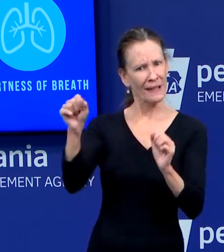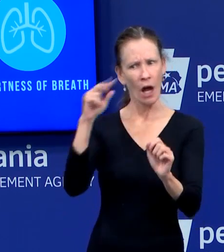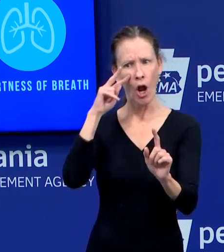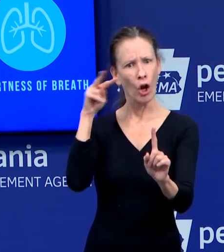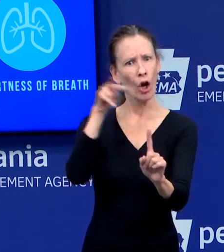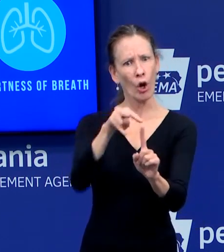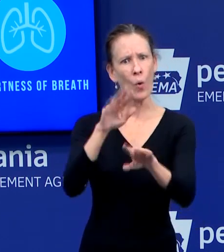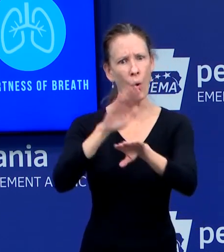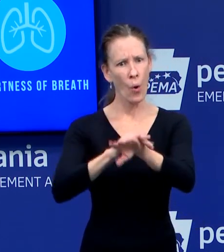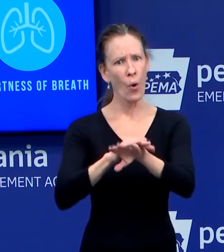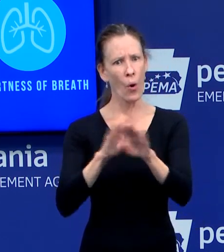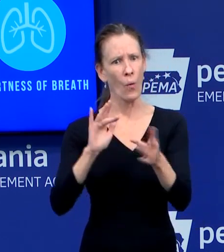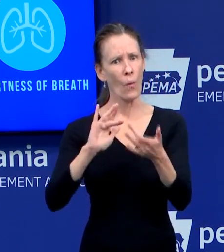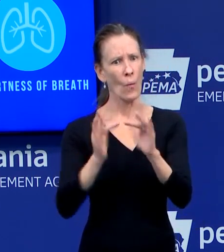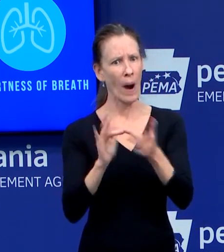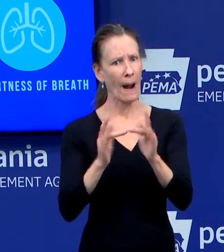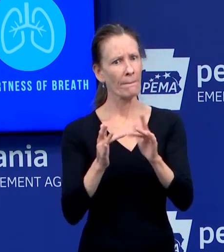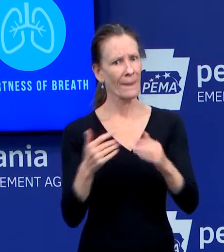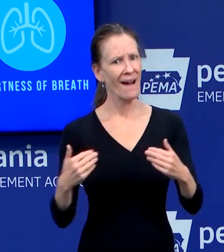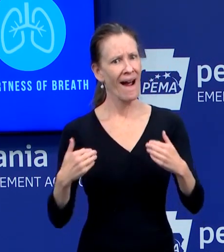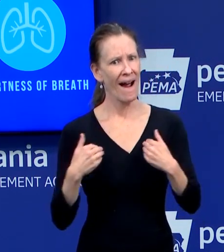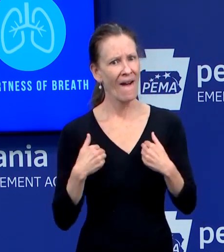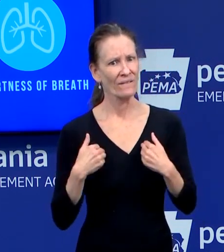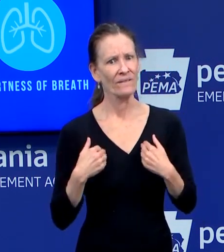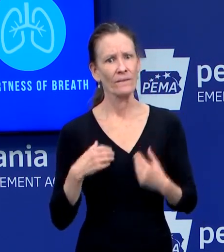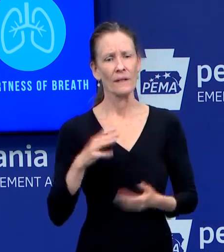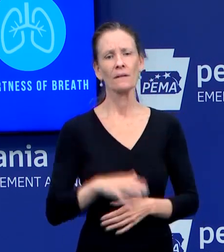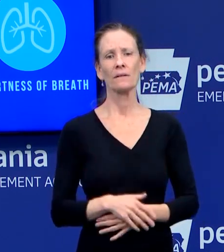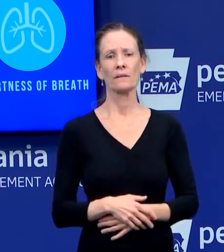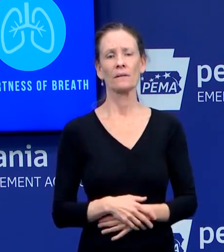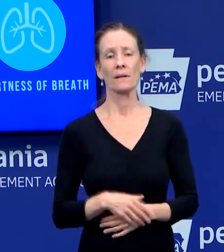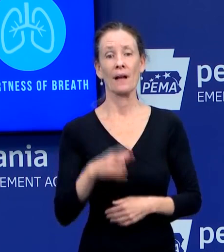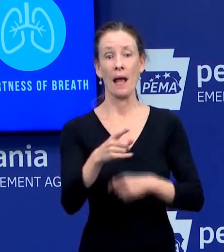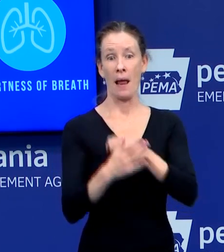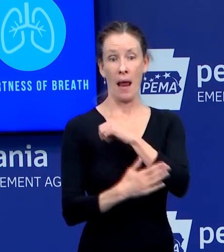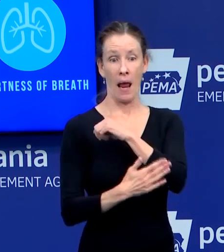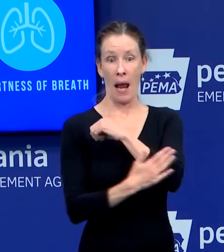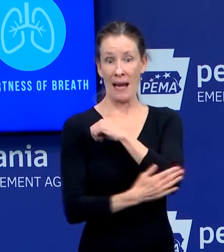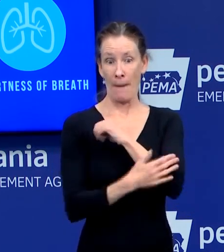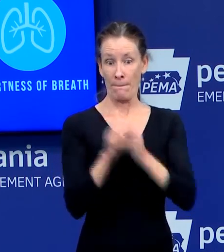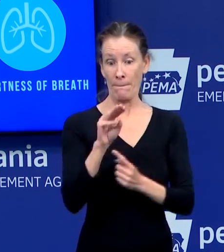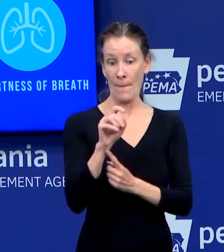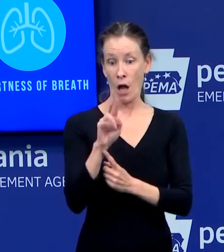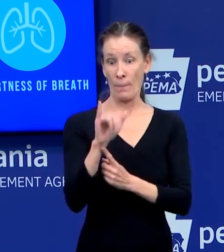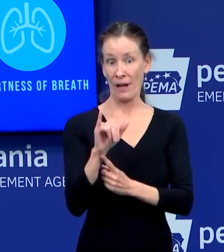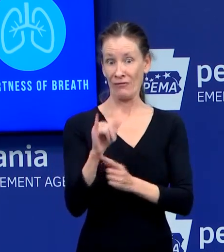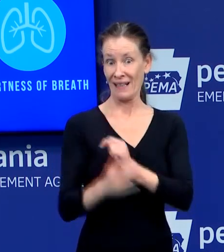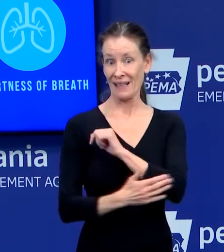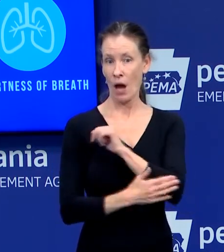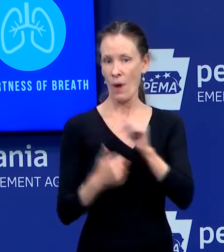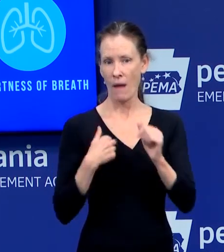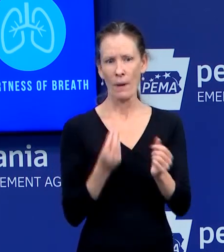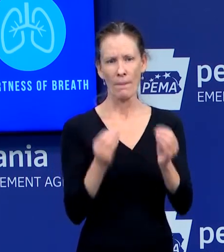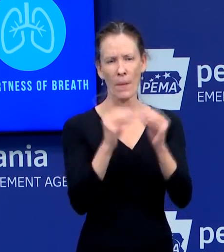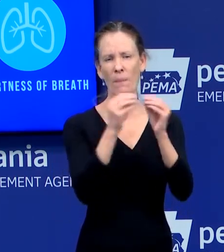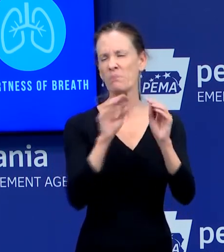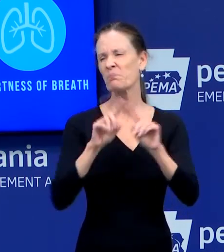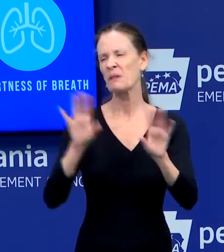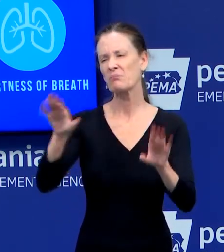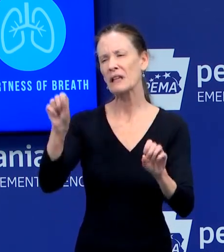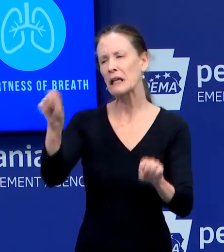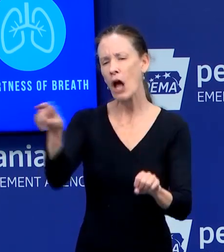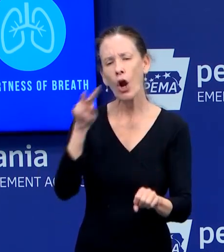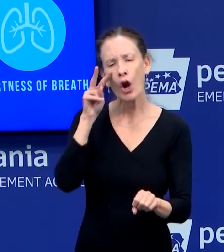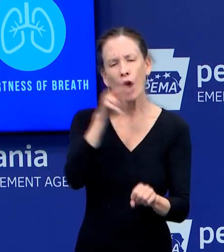Montgomery? And if so, do I have a question? We'll, we'll, um, you please ask your question and we'll, we'll check the data with you. Should the counties